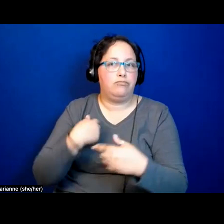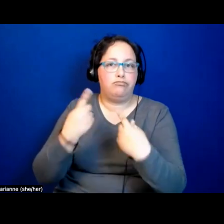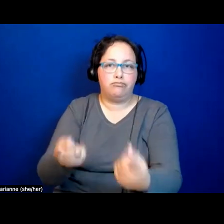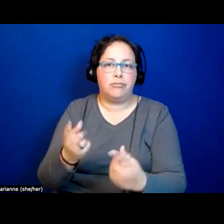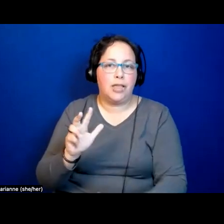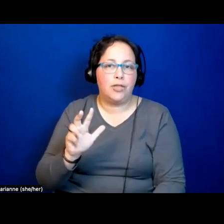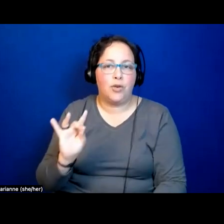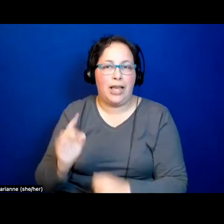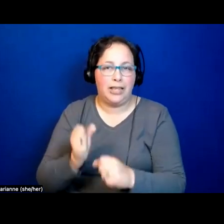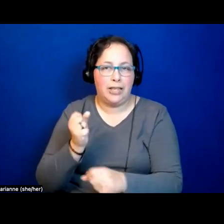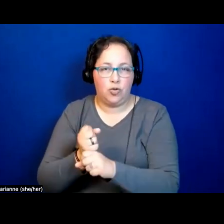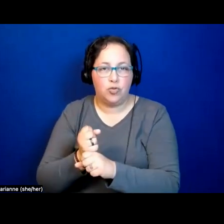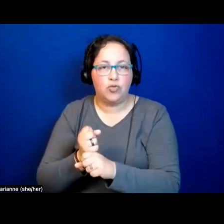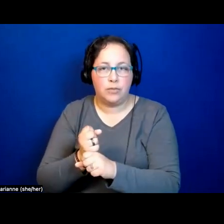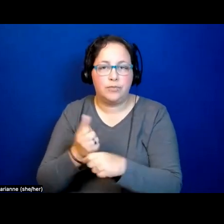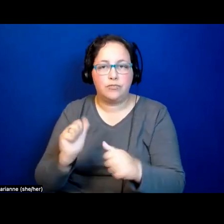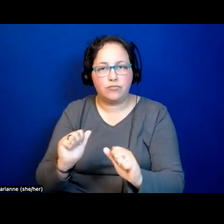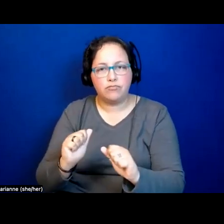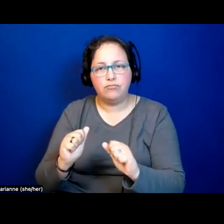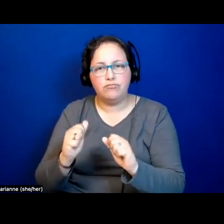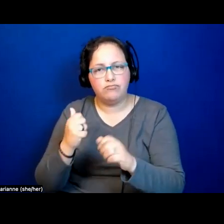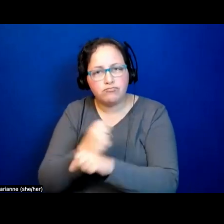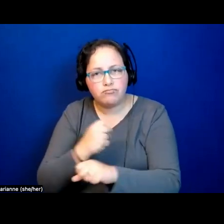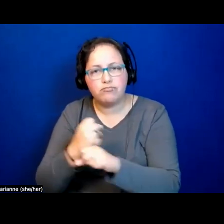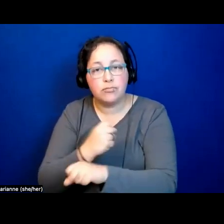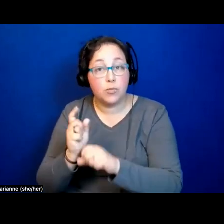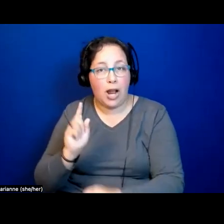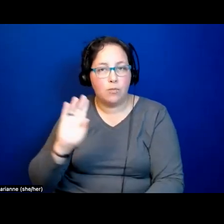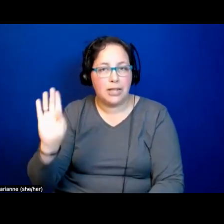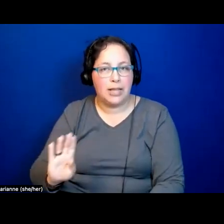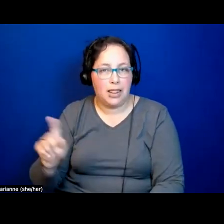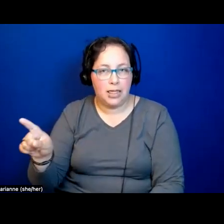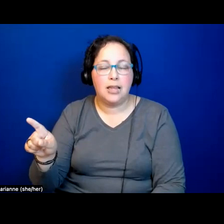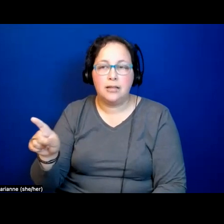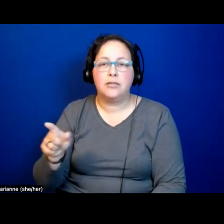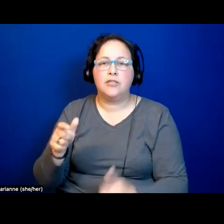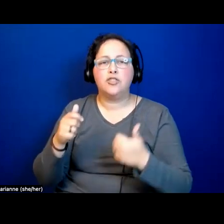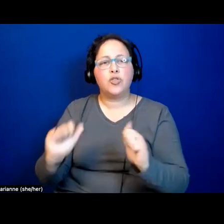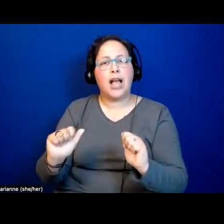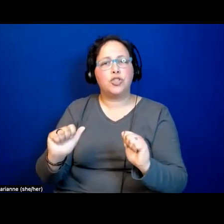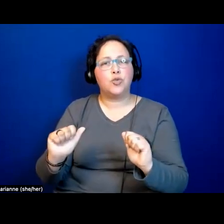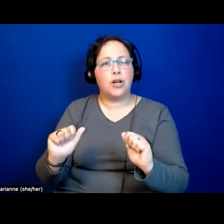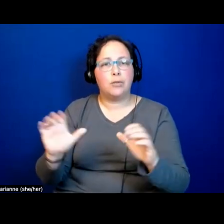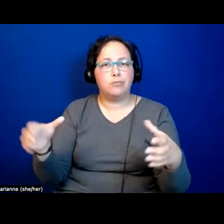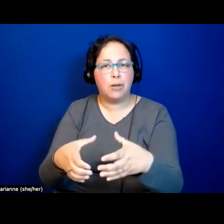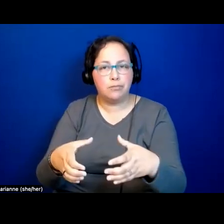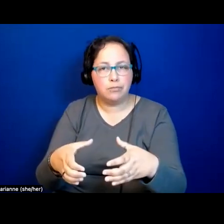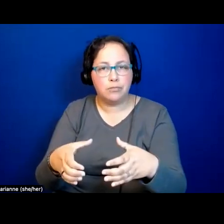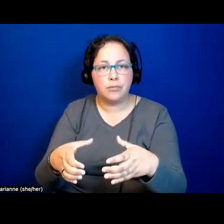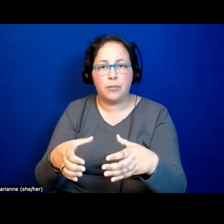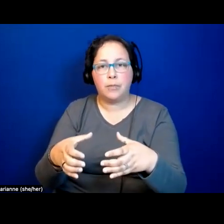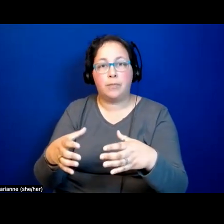years of fighting in Brazil to put together quilombo after